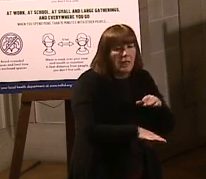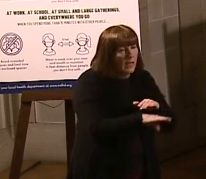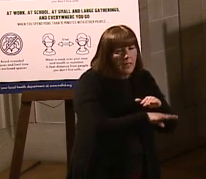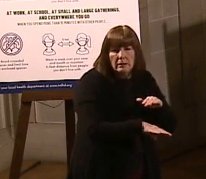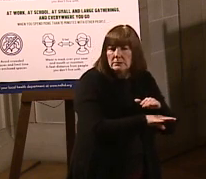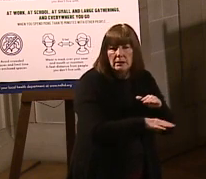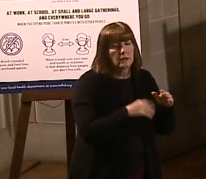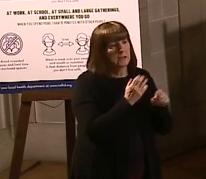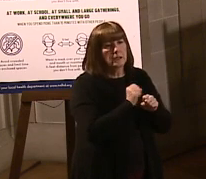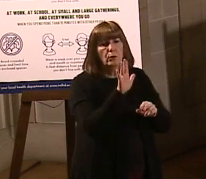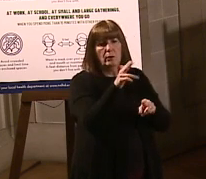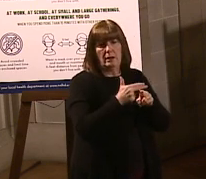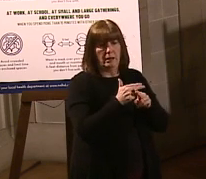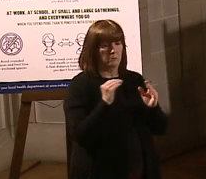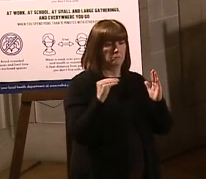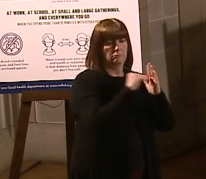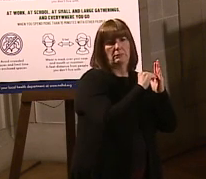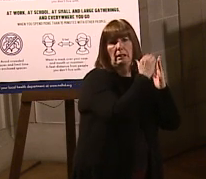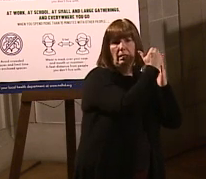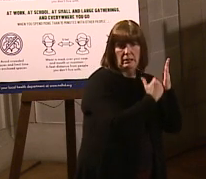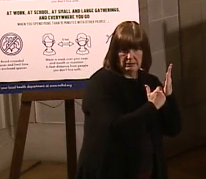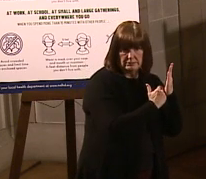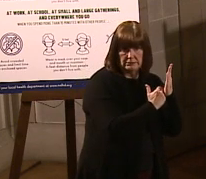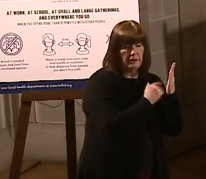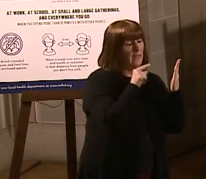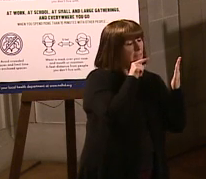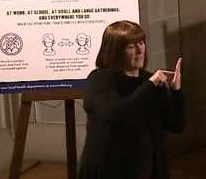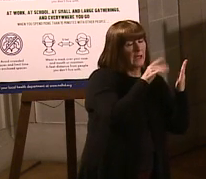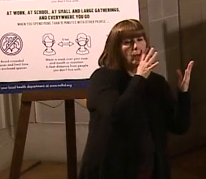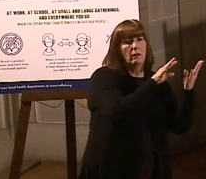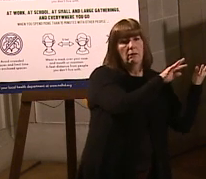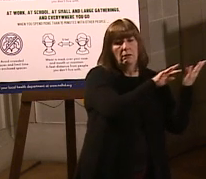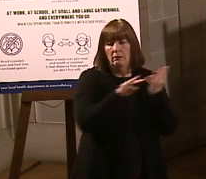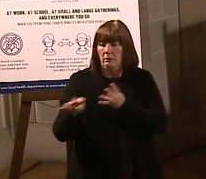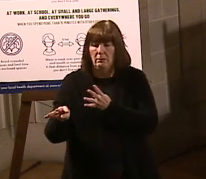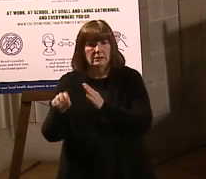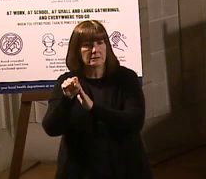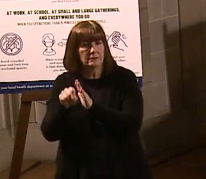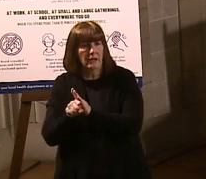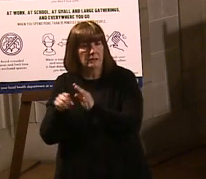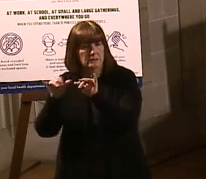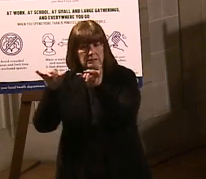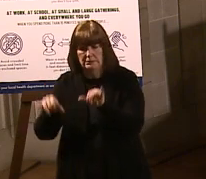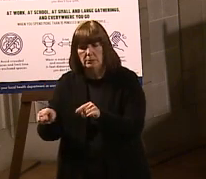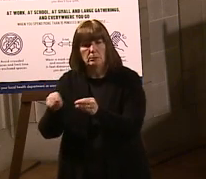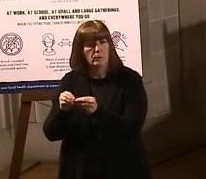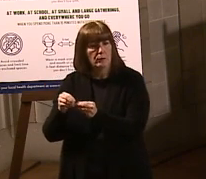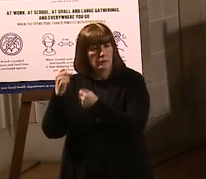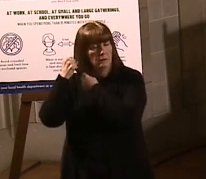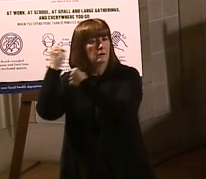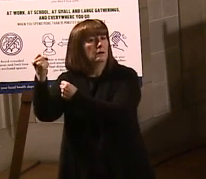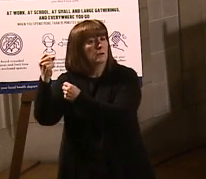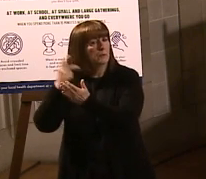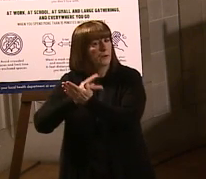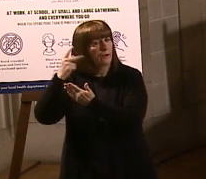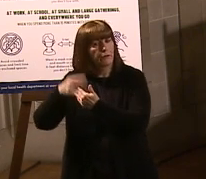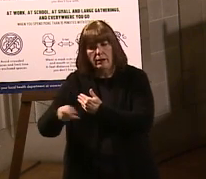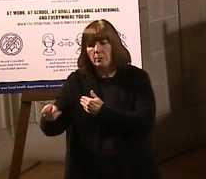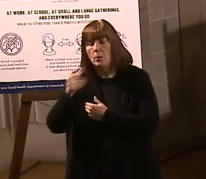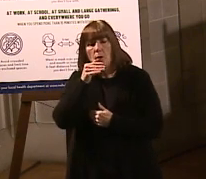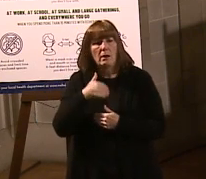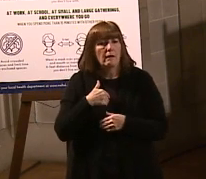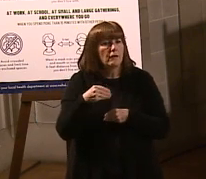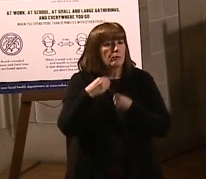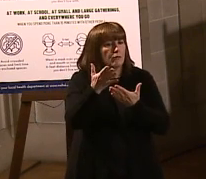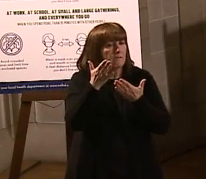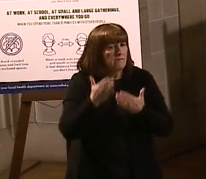getting people on a list. Those will flow into the state system, and the state system will be a much more vibrant program that will have provider portals